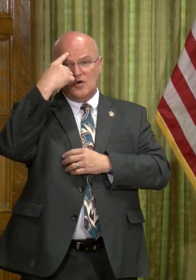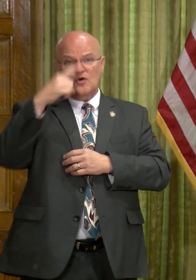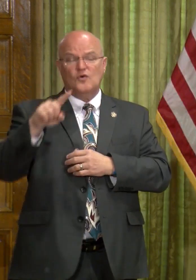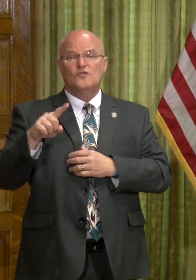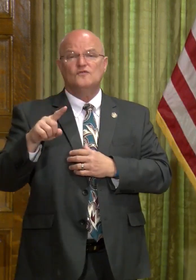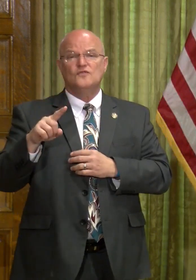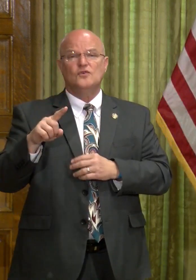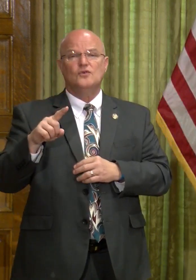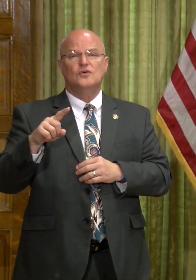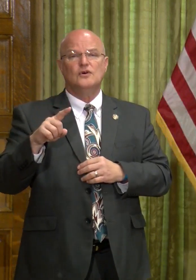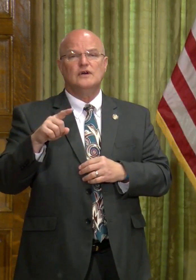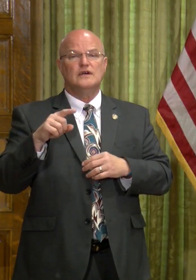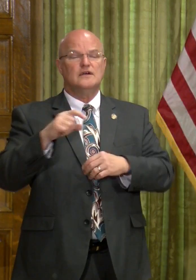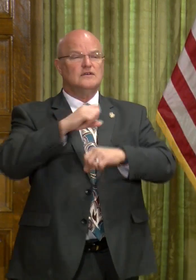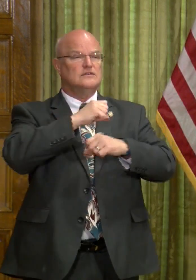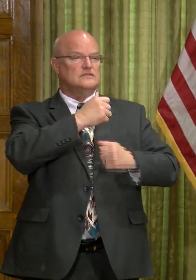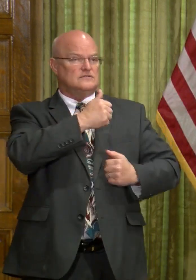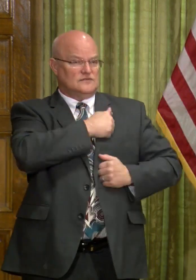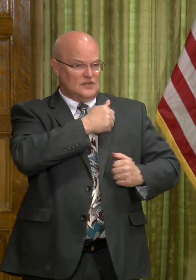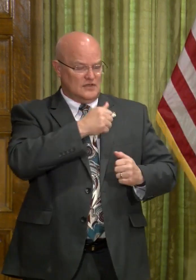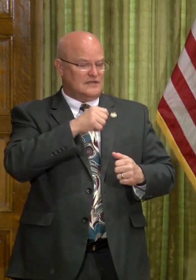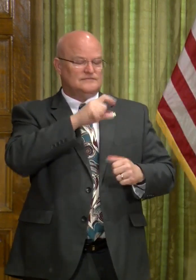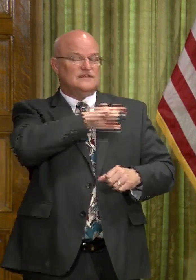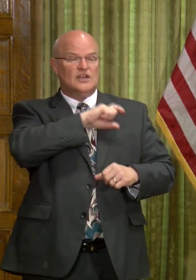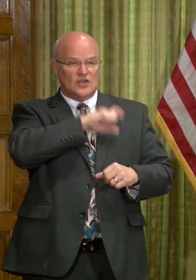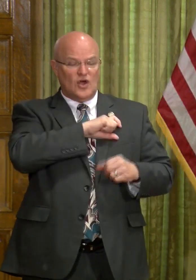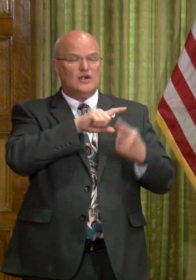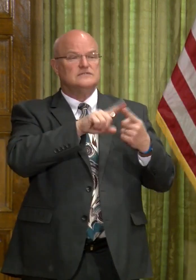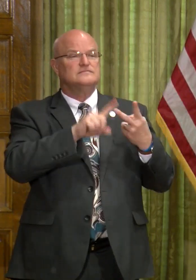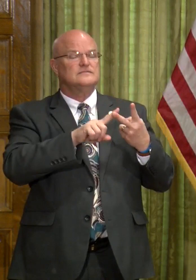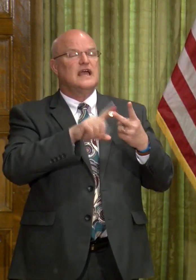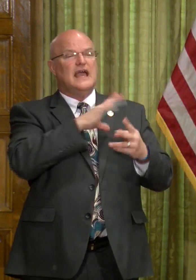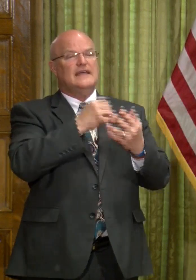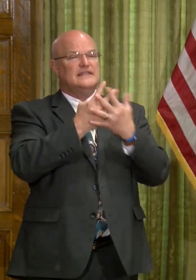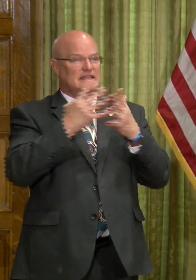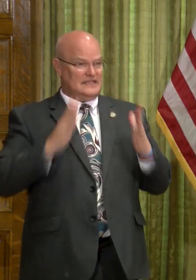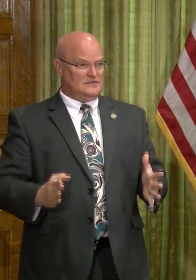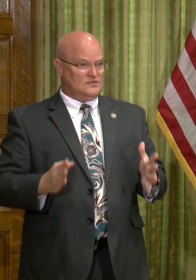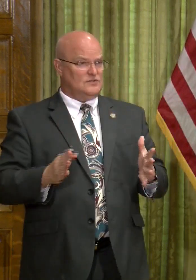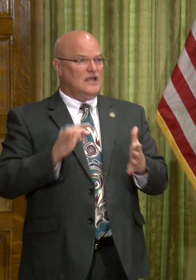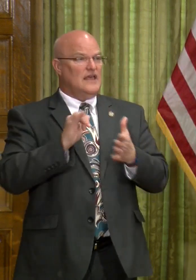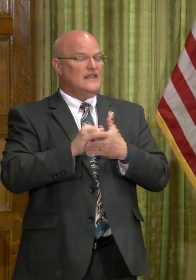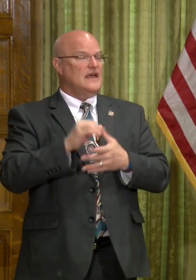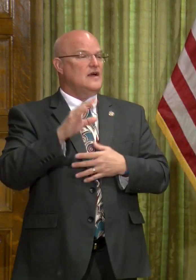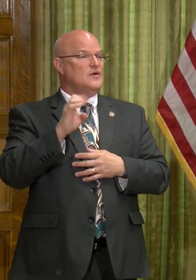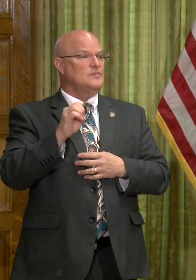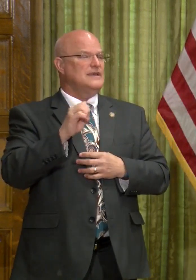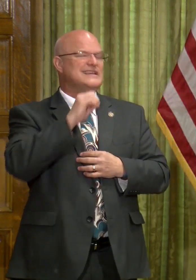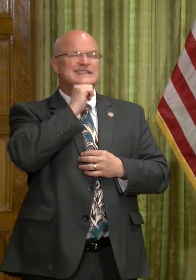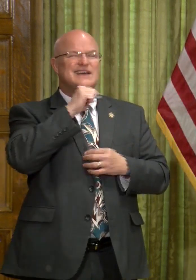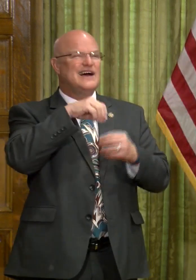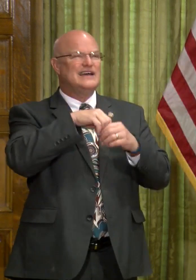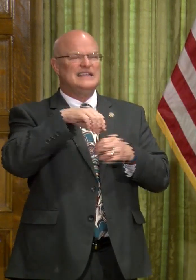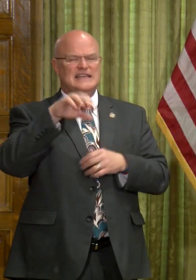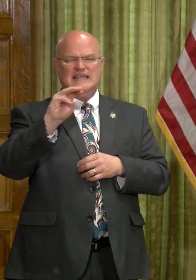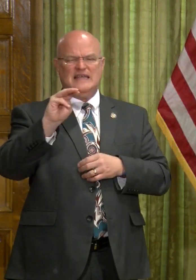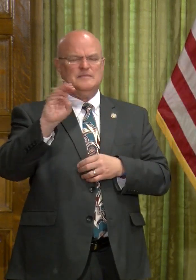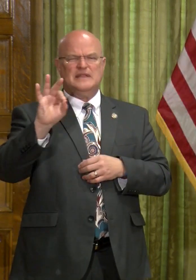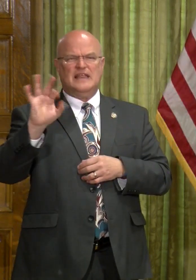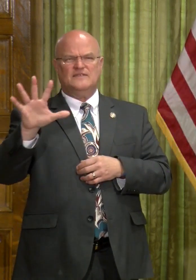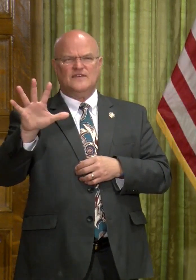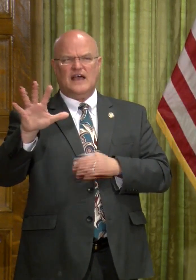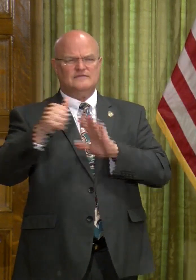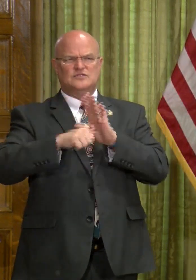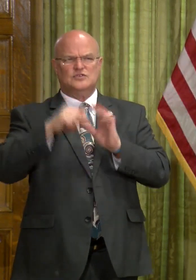the guards as well as for the inmates, which would be not N95 masks,